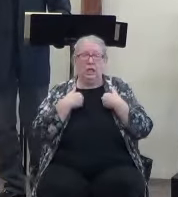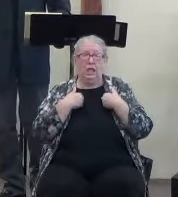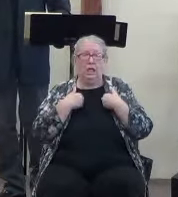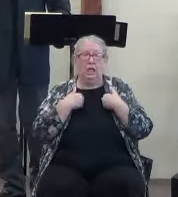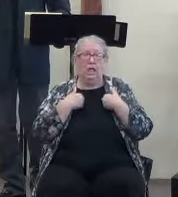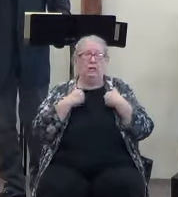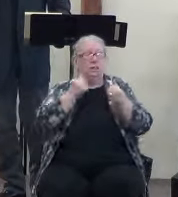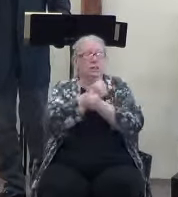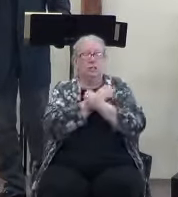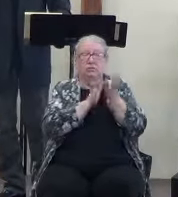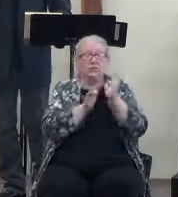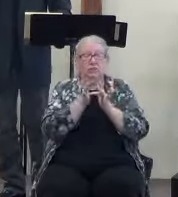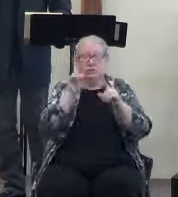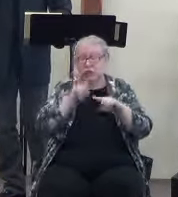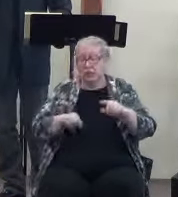She's filled with that.